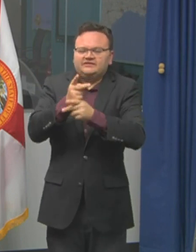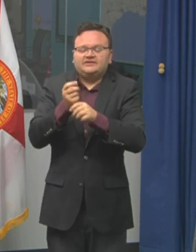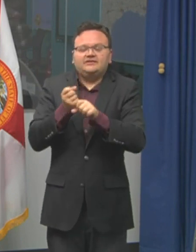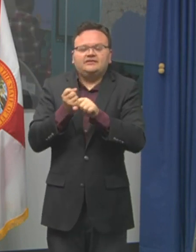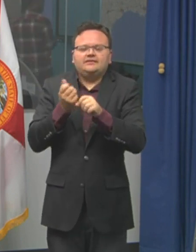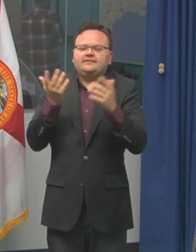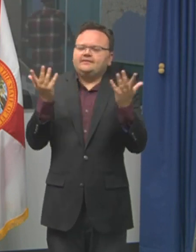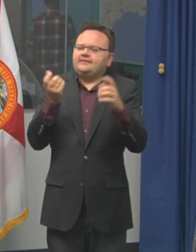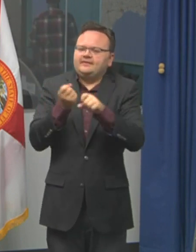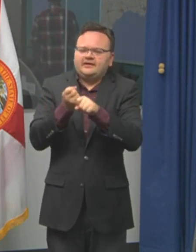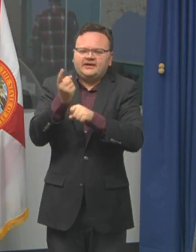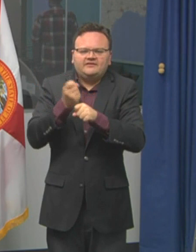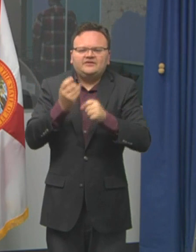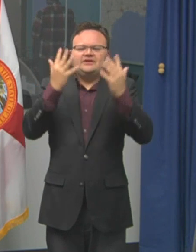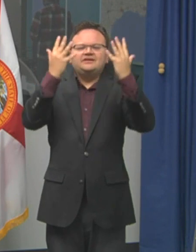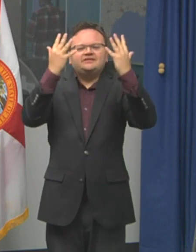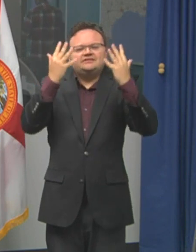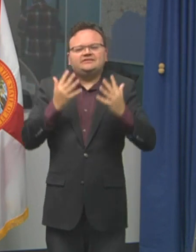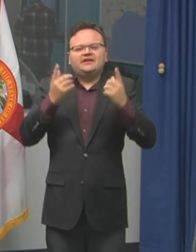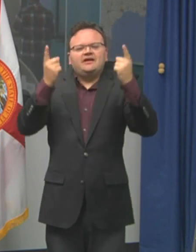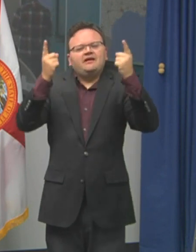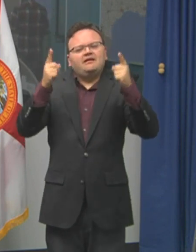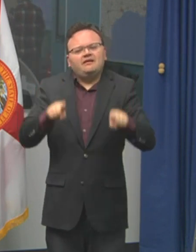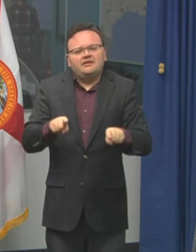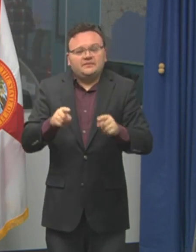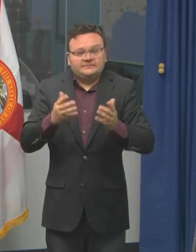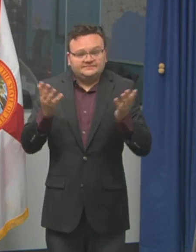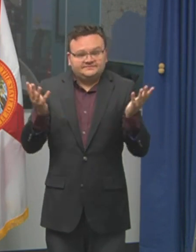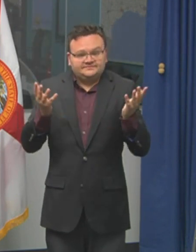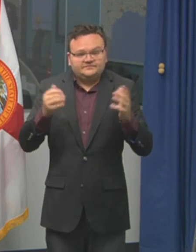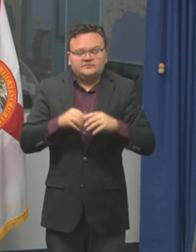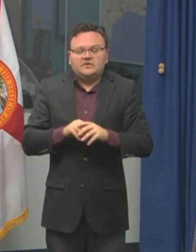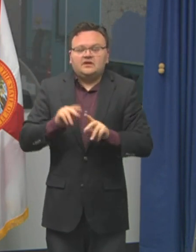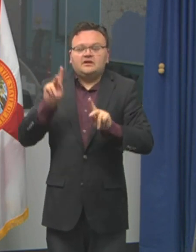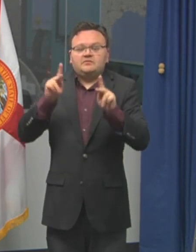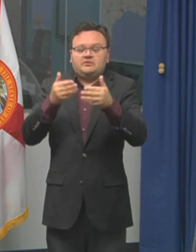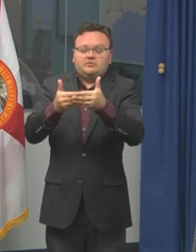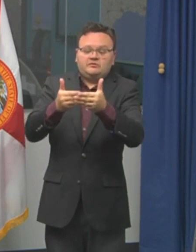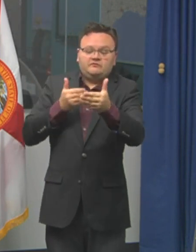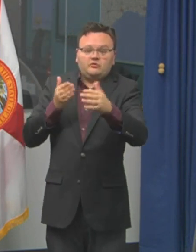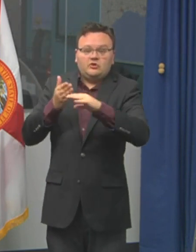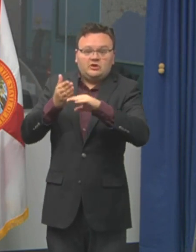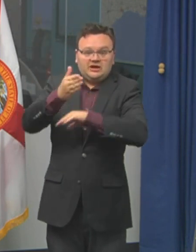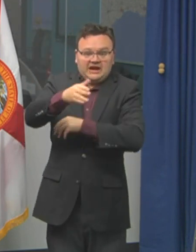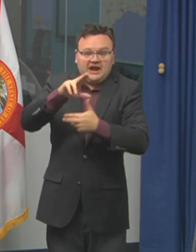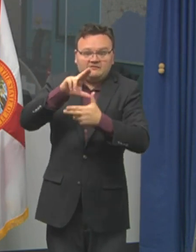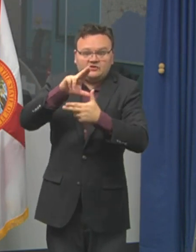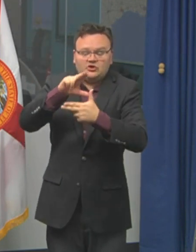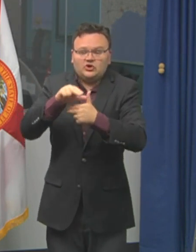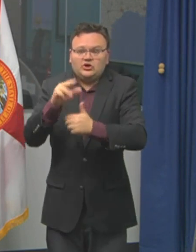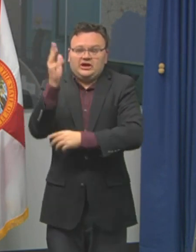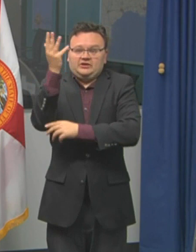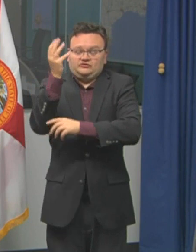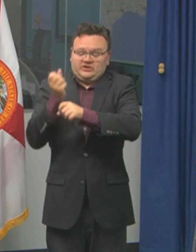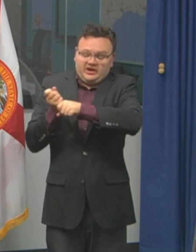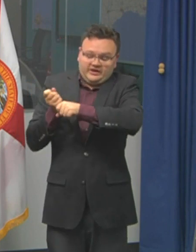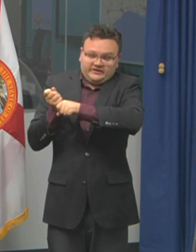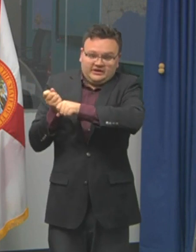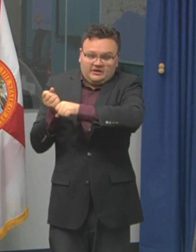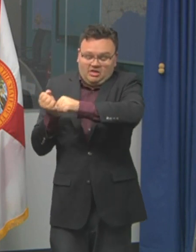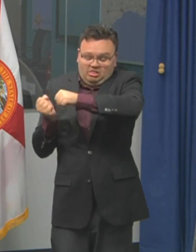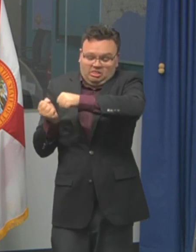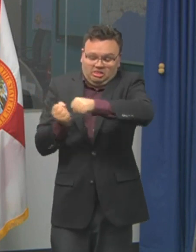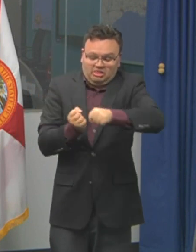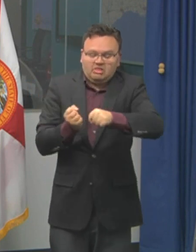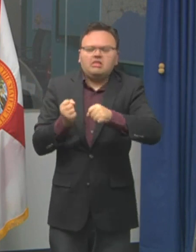result either either pre or post storm for people who are cutting down trees. And of course, if you do lose power and decide to use a